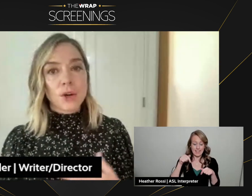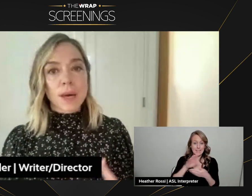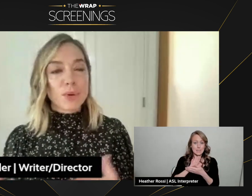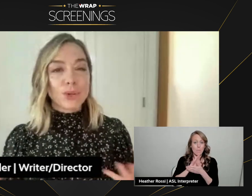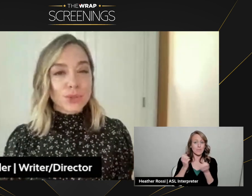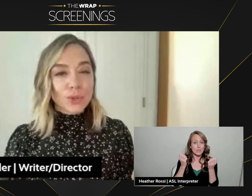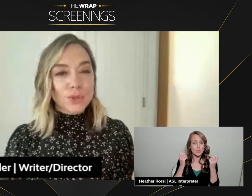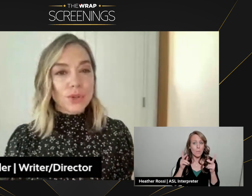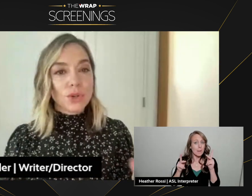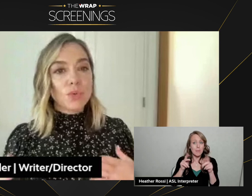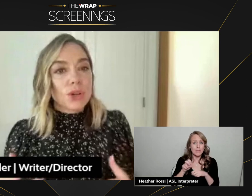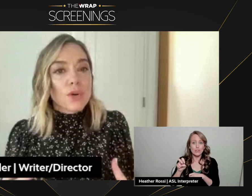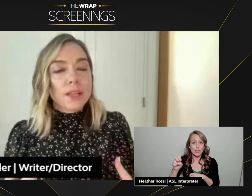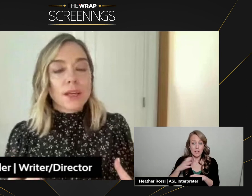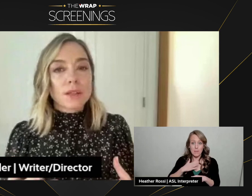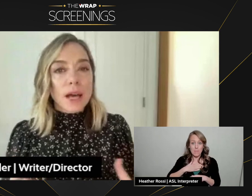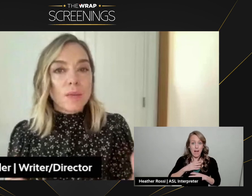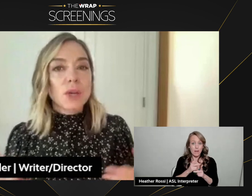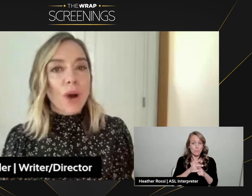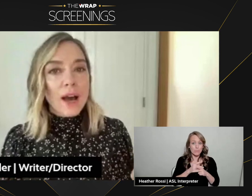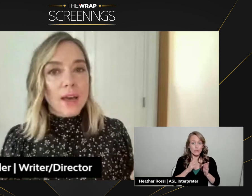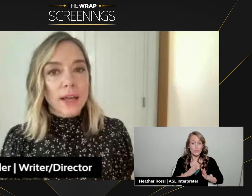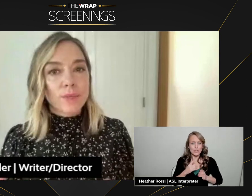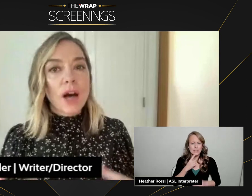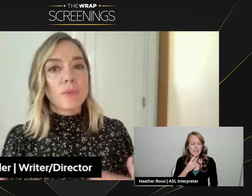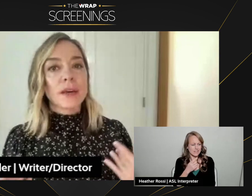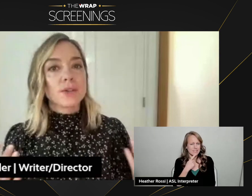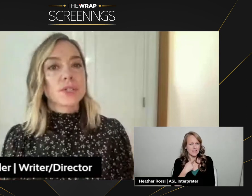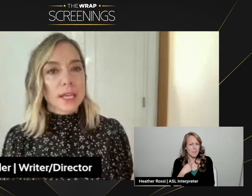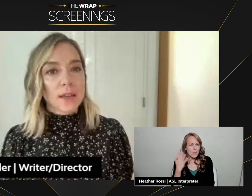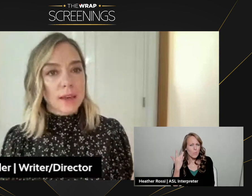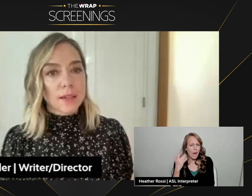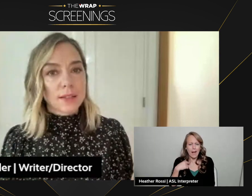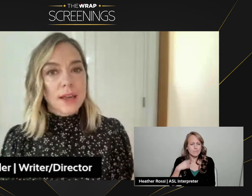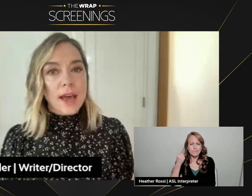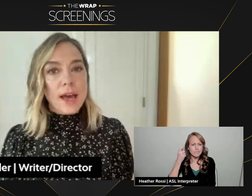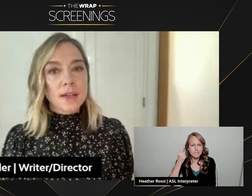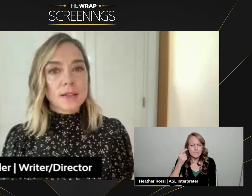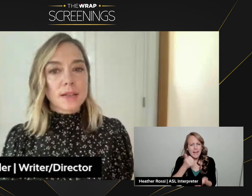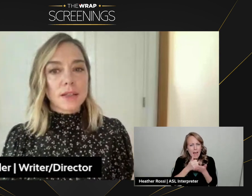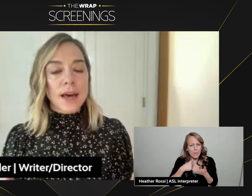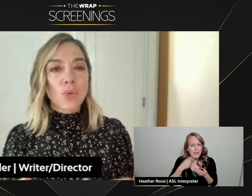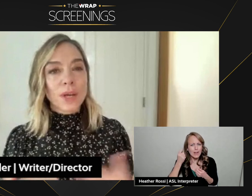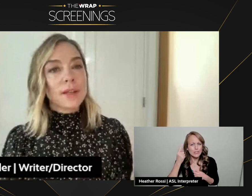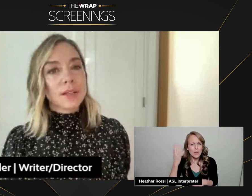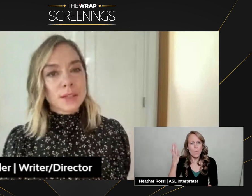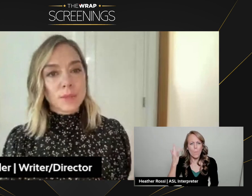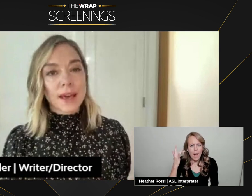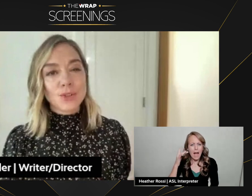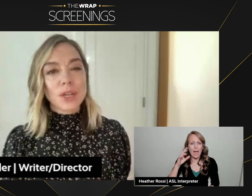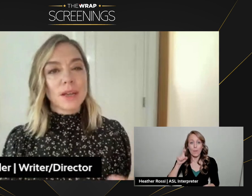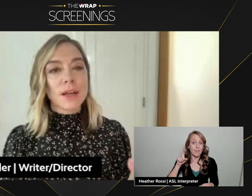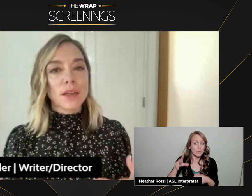you know, my producers, who were going like, tell me why, like, help me understand this. And that willingness